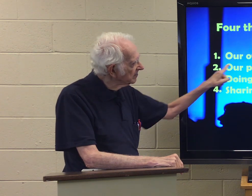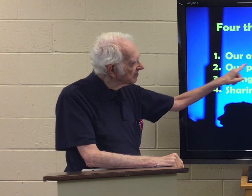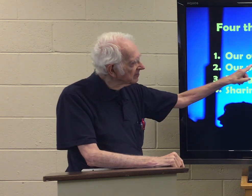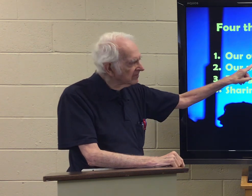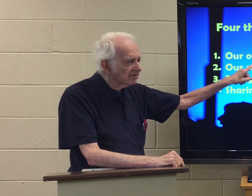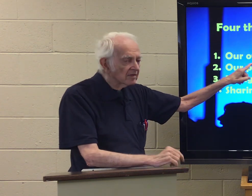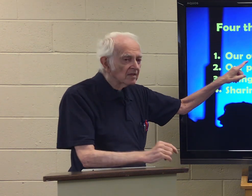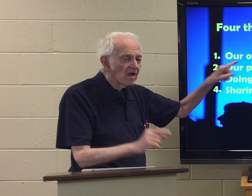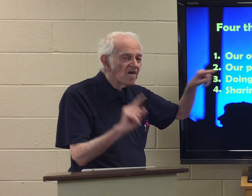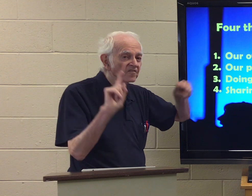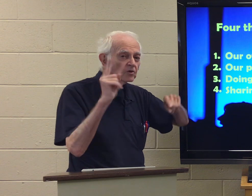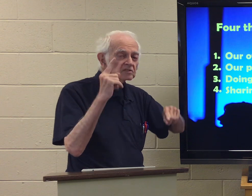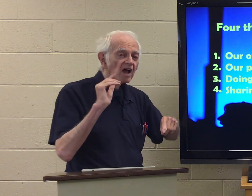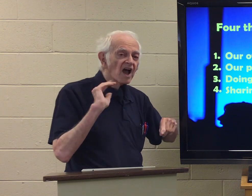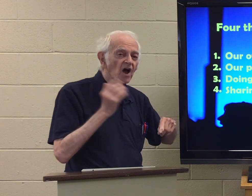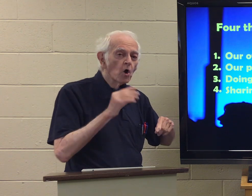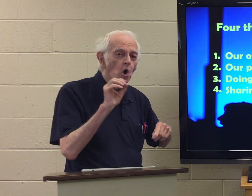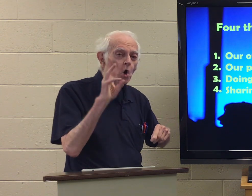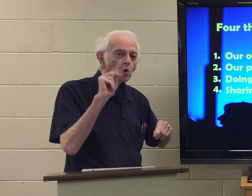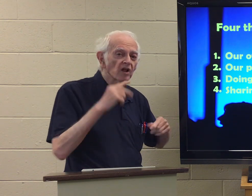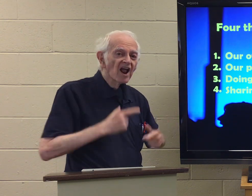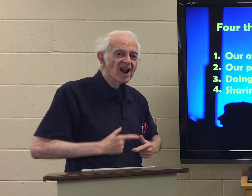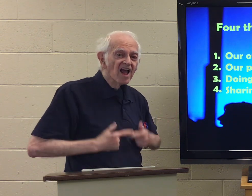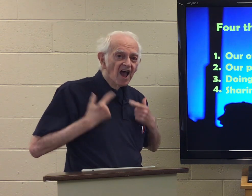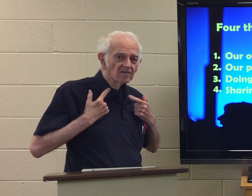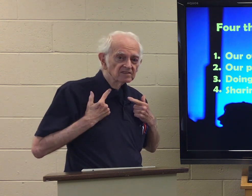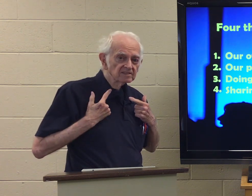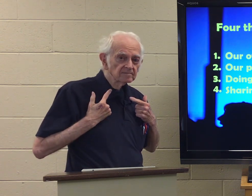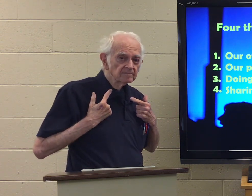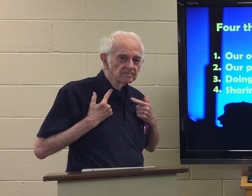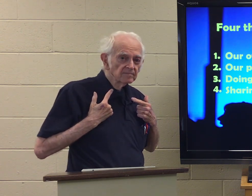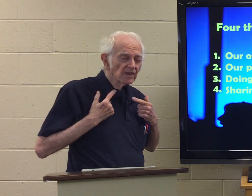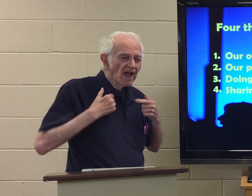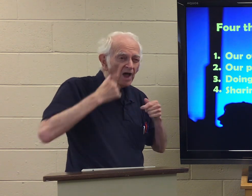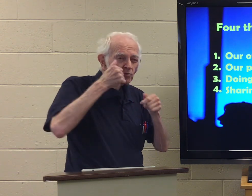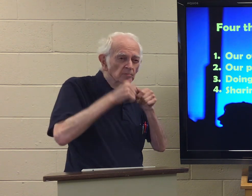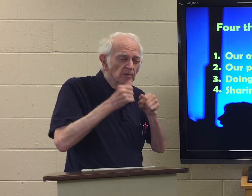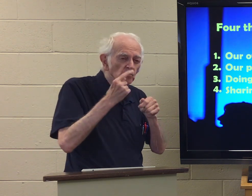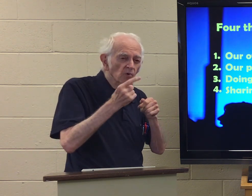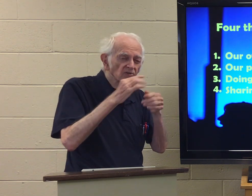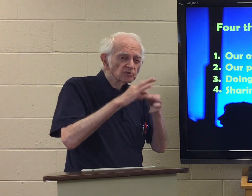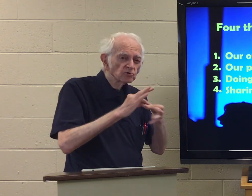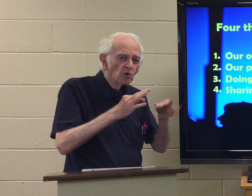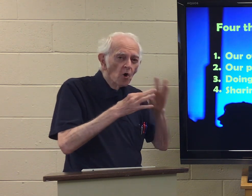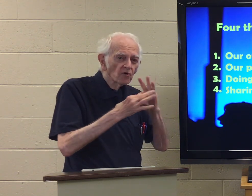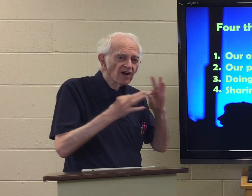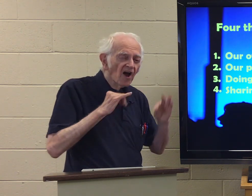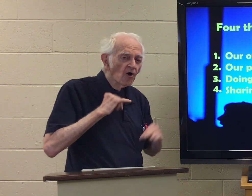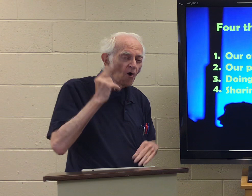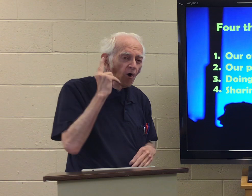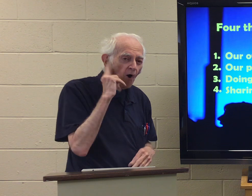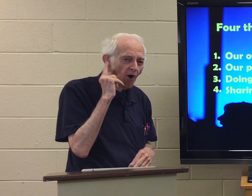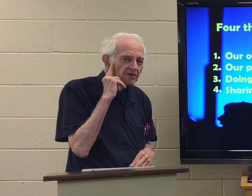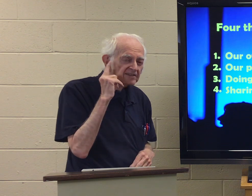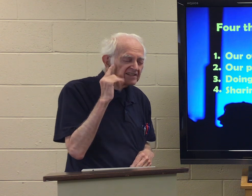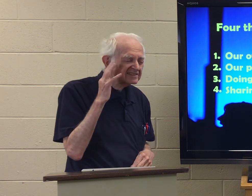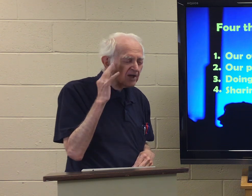Our own lives. It's first. I remember one story I heard.